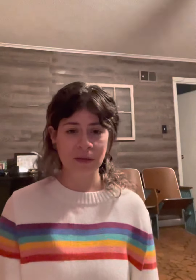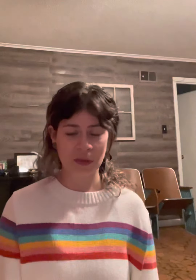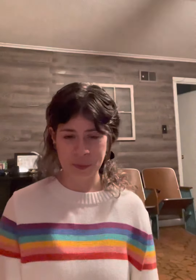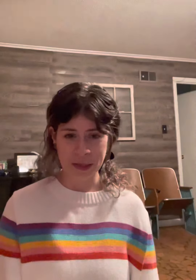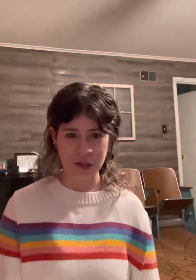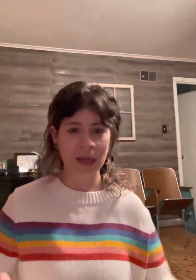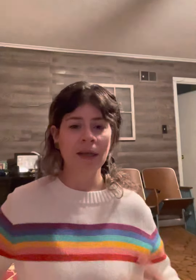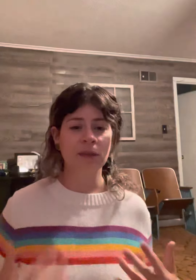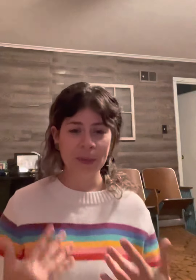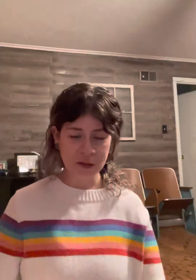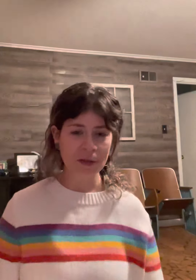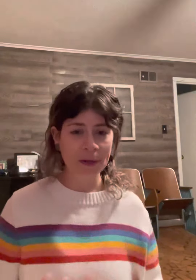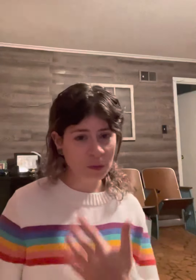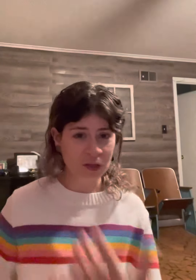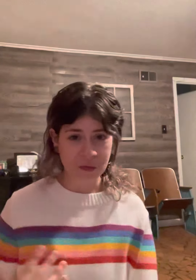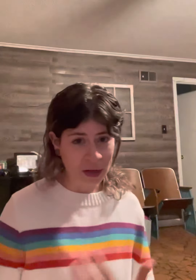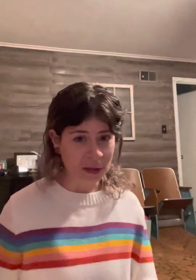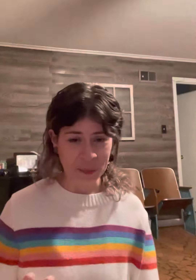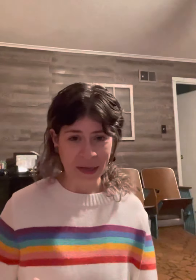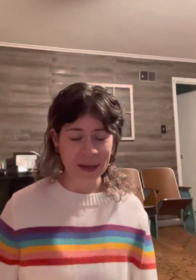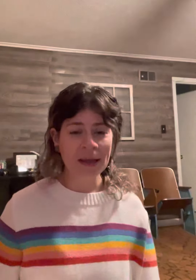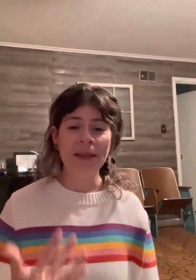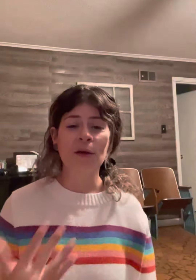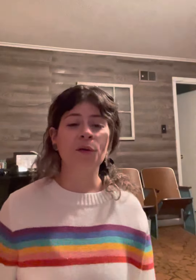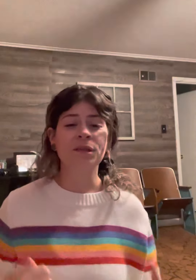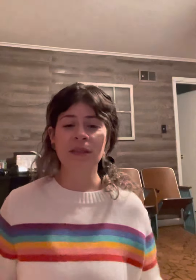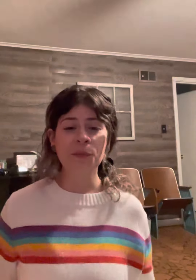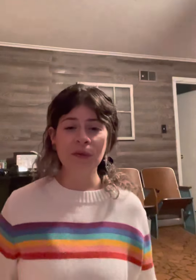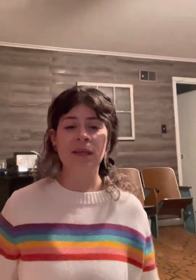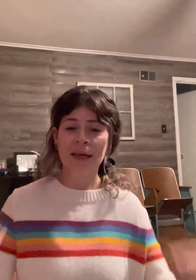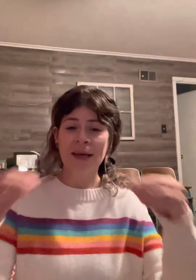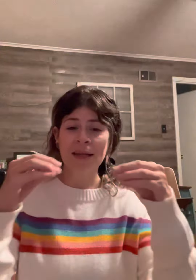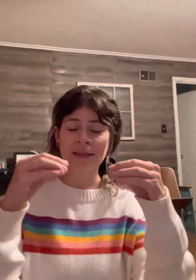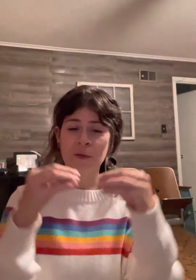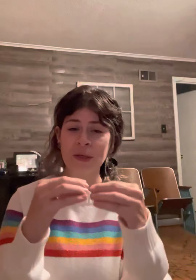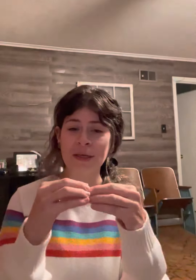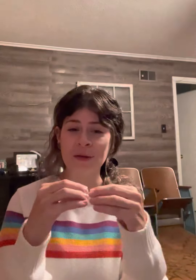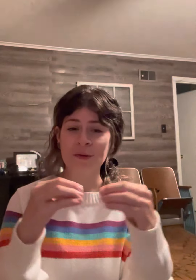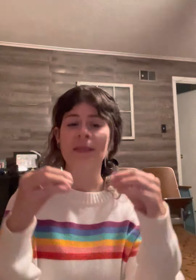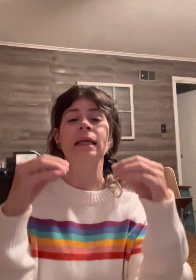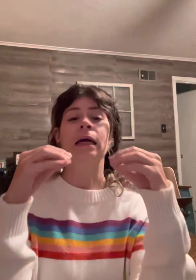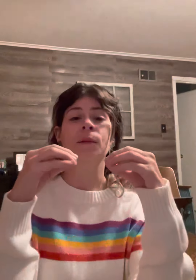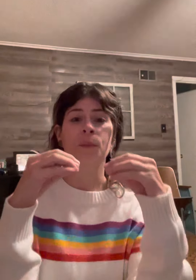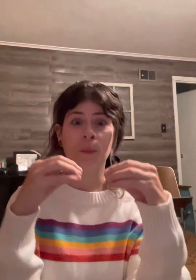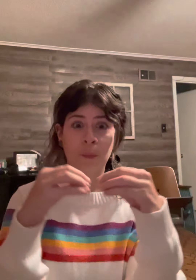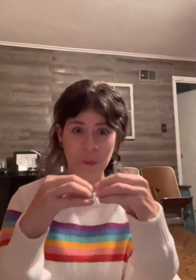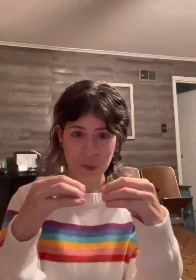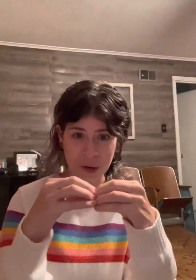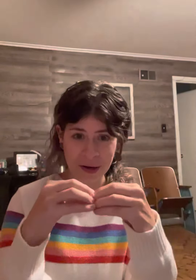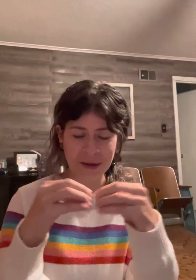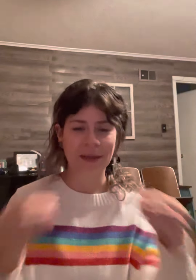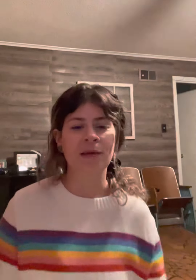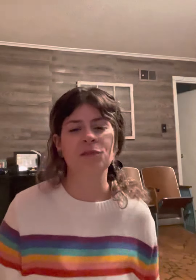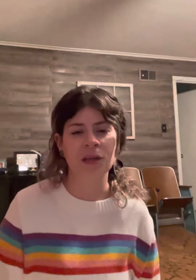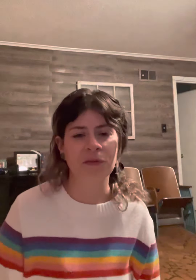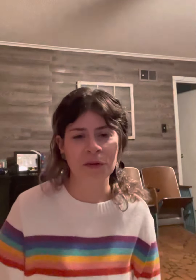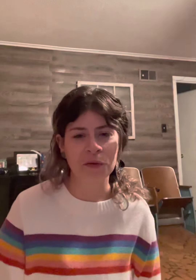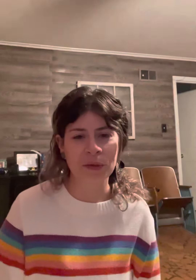speech, speech language development. They are simple signs that we can use to get more language out of our little ones.